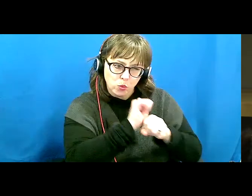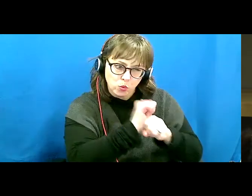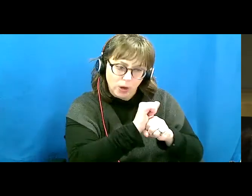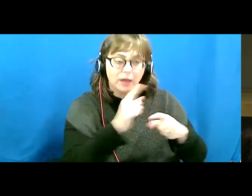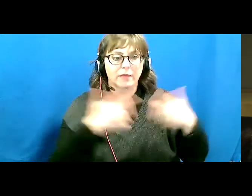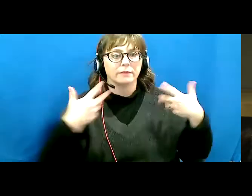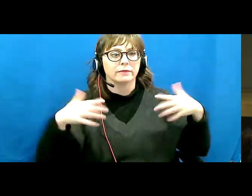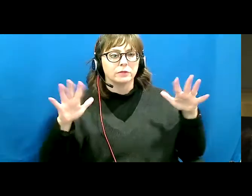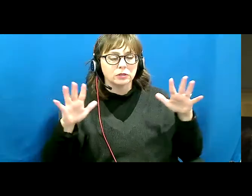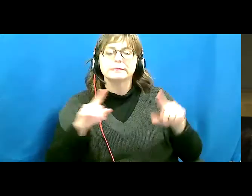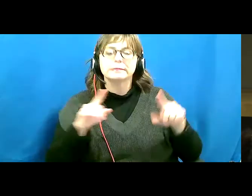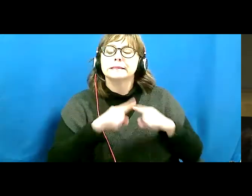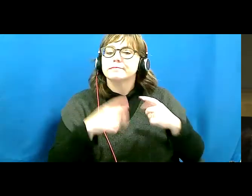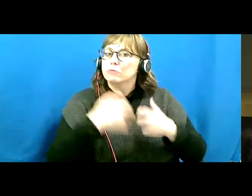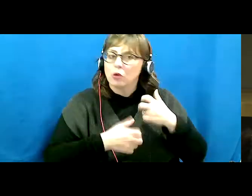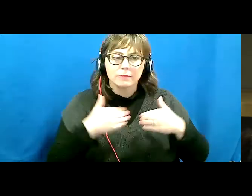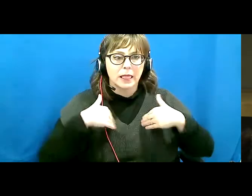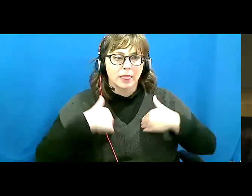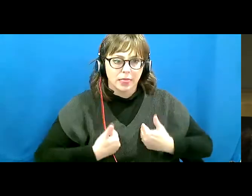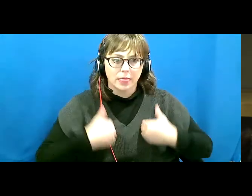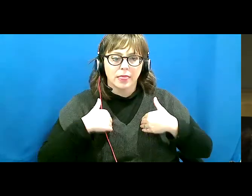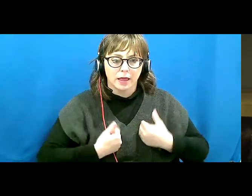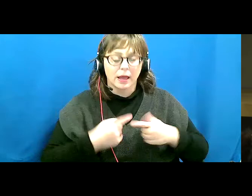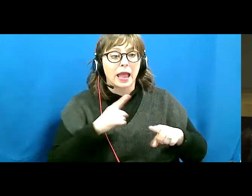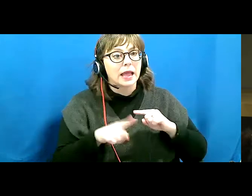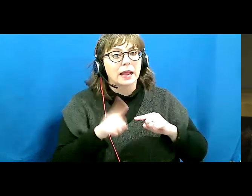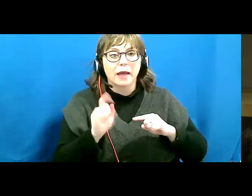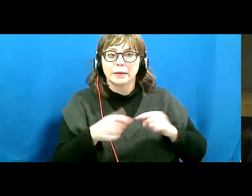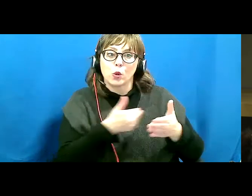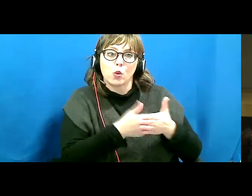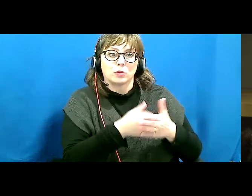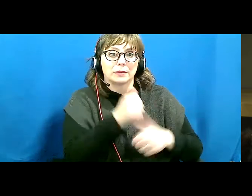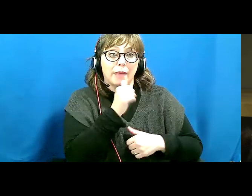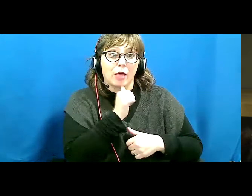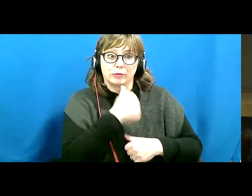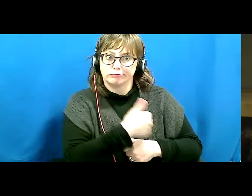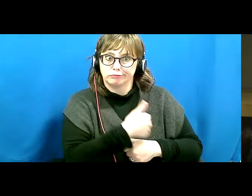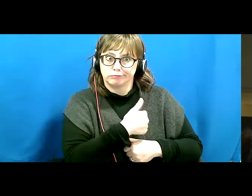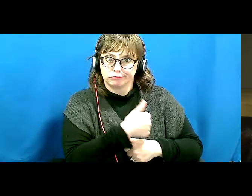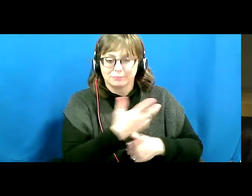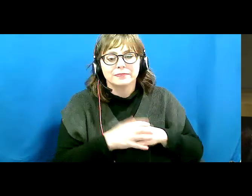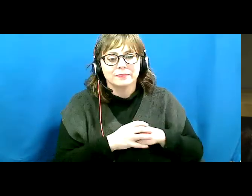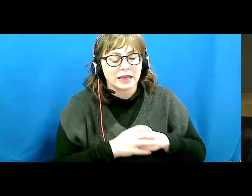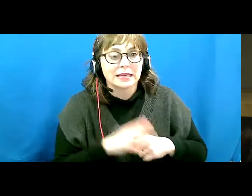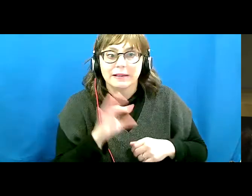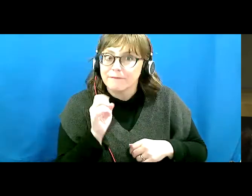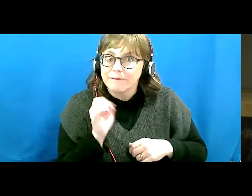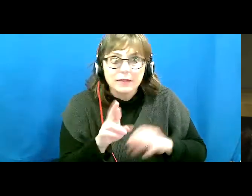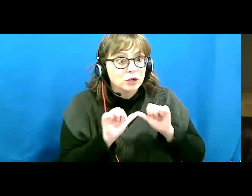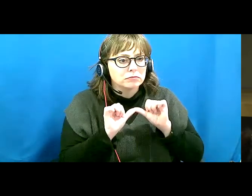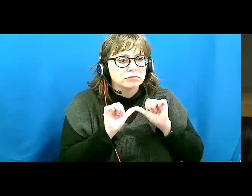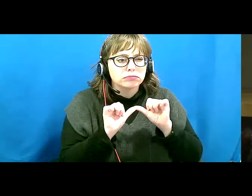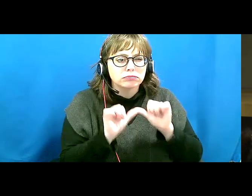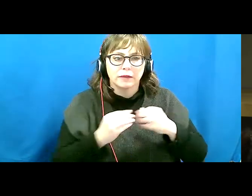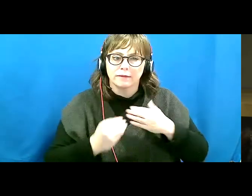issues with fatigue, and he needed to have a bathroom nearby. Let's just put it that way. This fever continued to affect